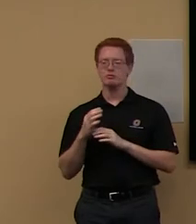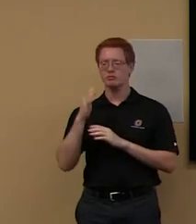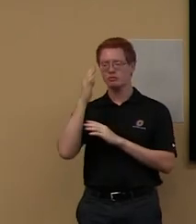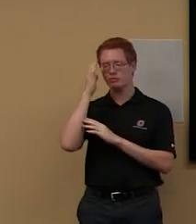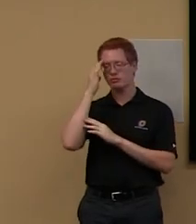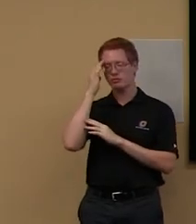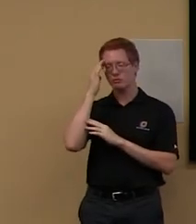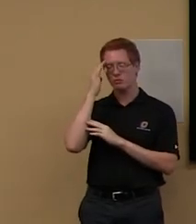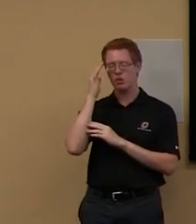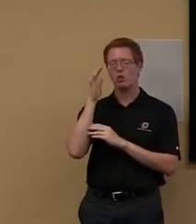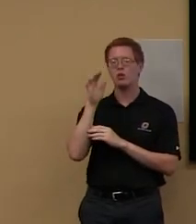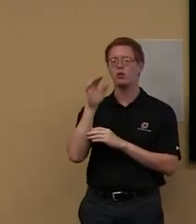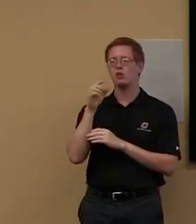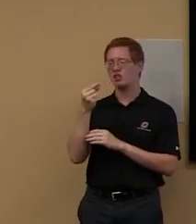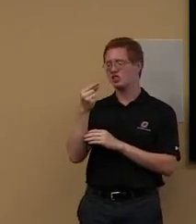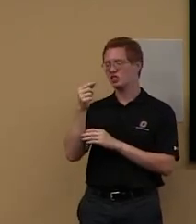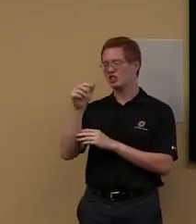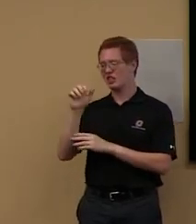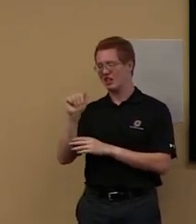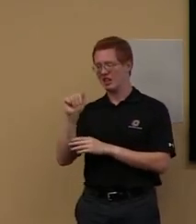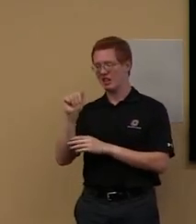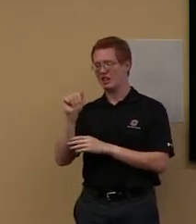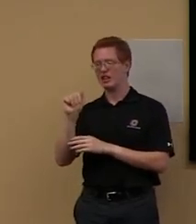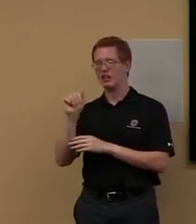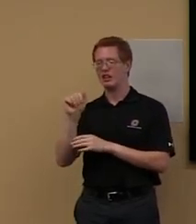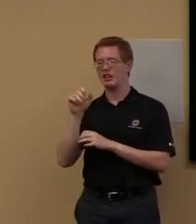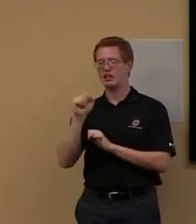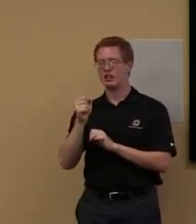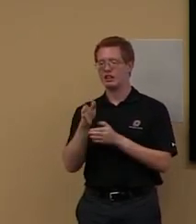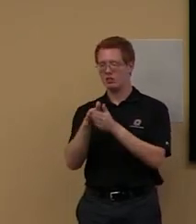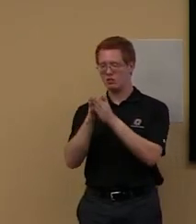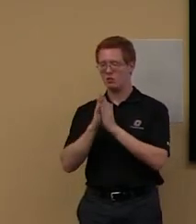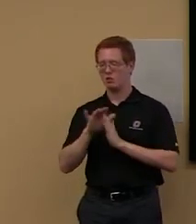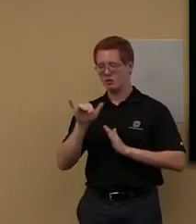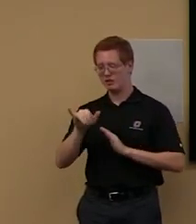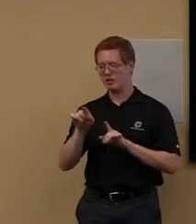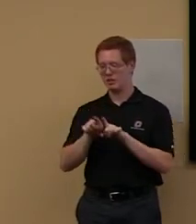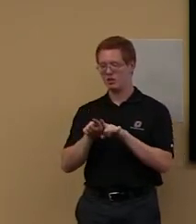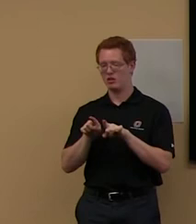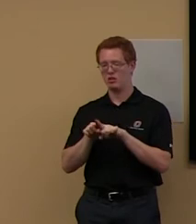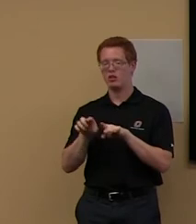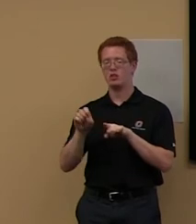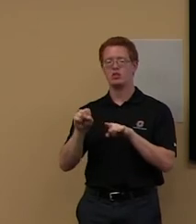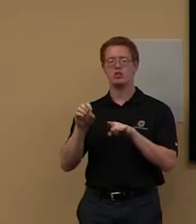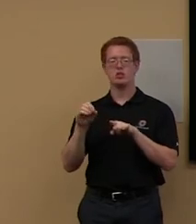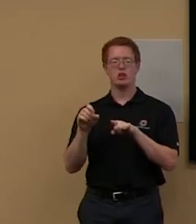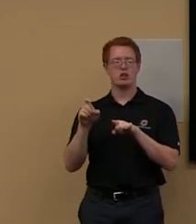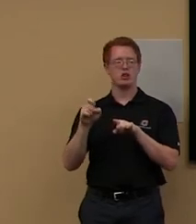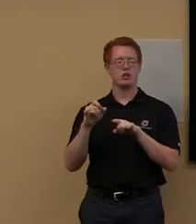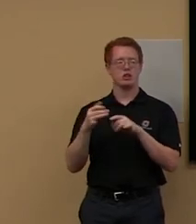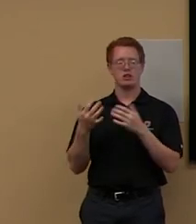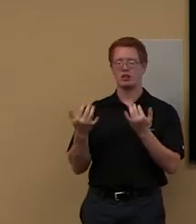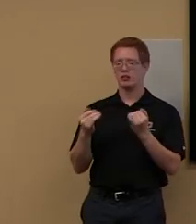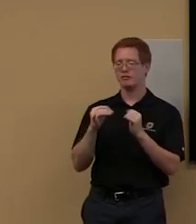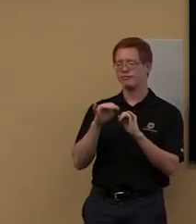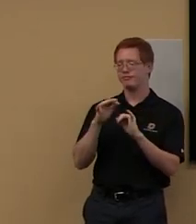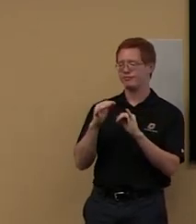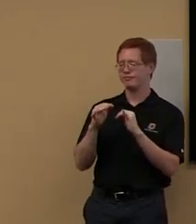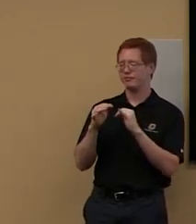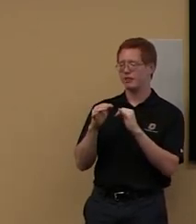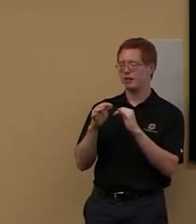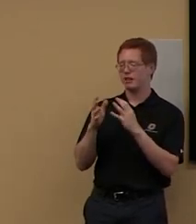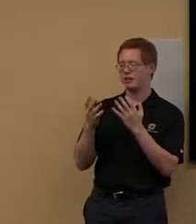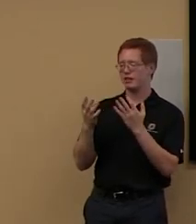graduate, uh, graduate students can, um, request that too. So you just have to be the instructor of record for your class,